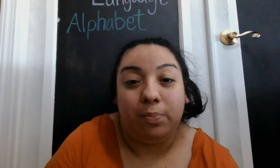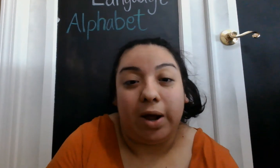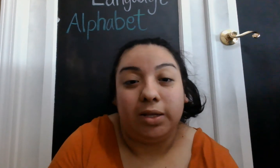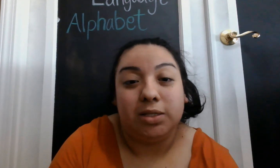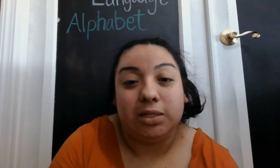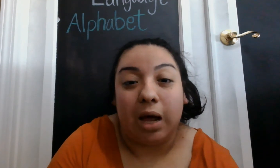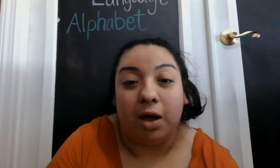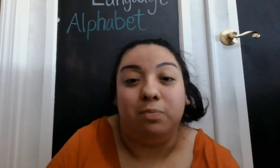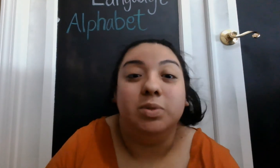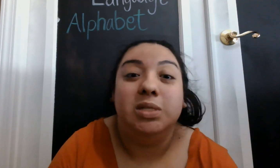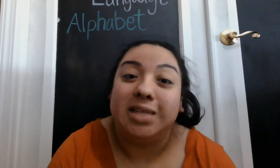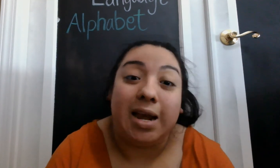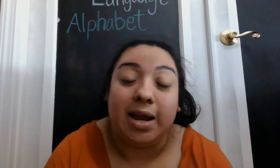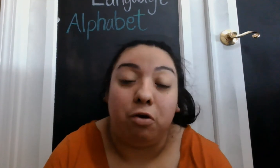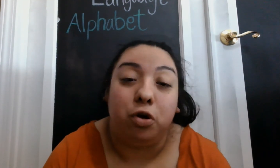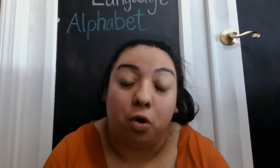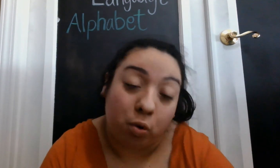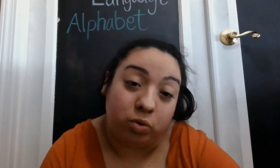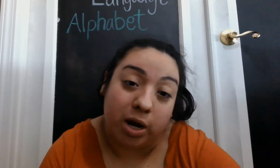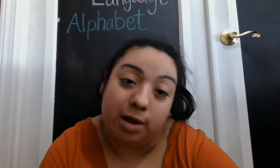practice signing out your own name.